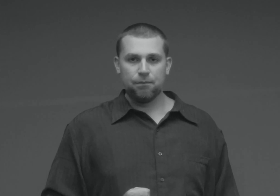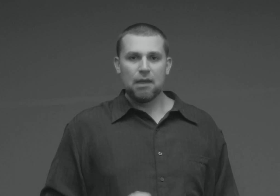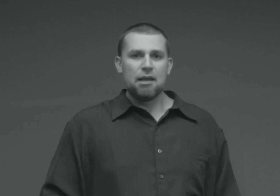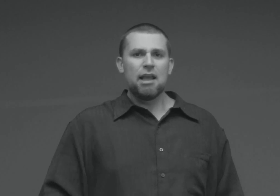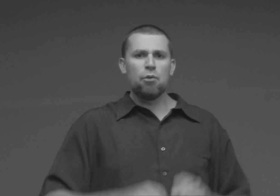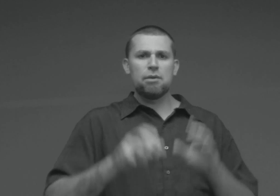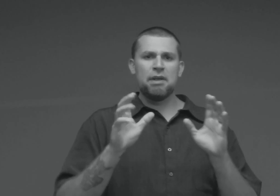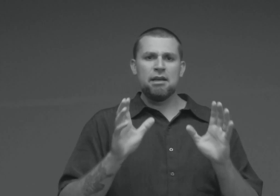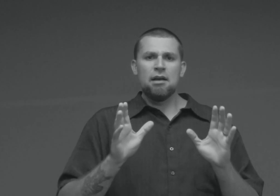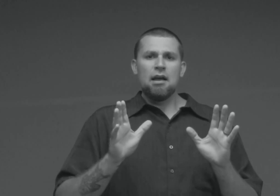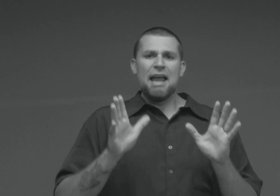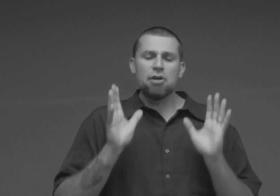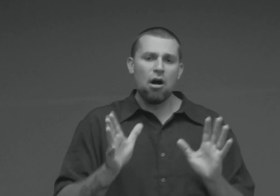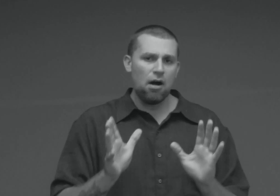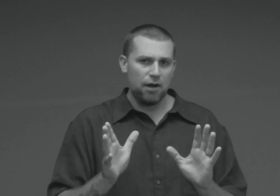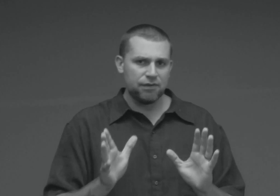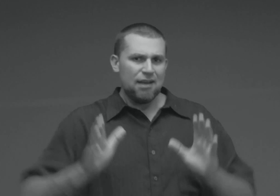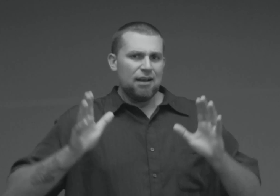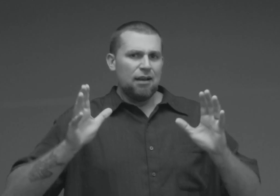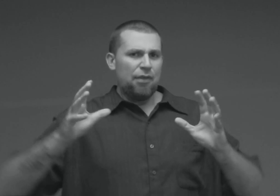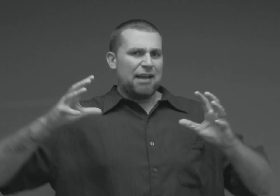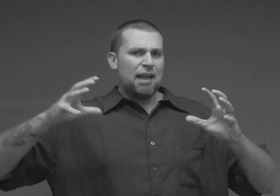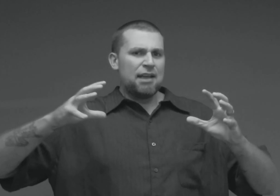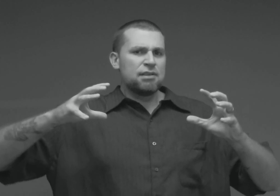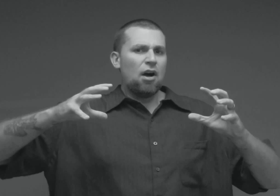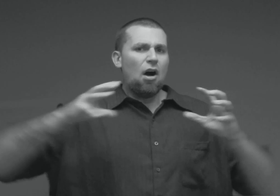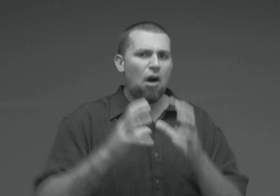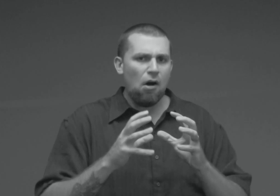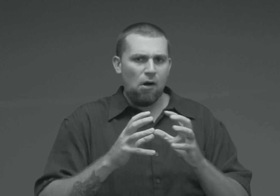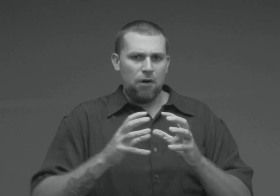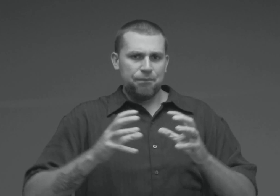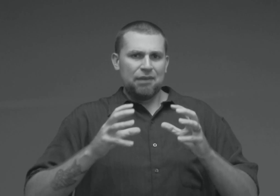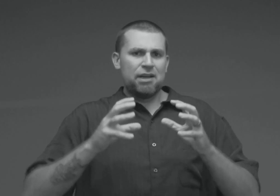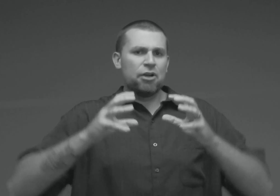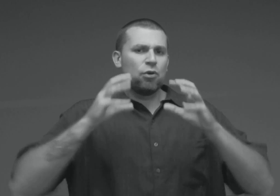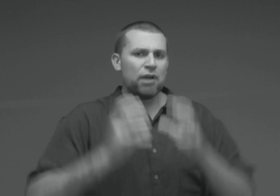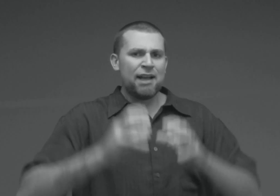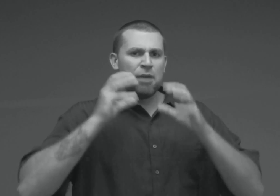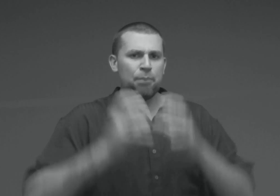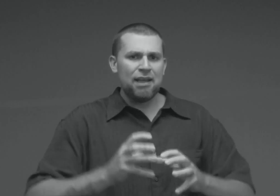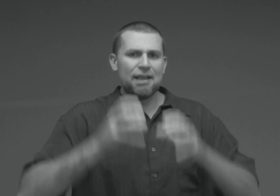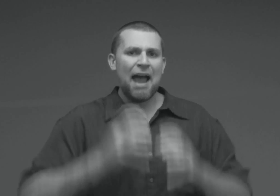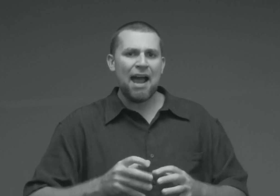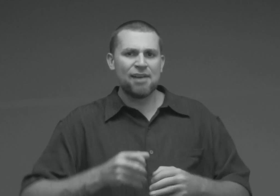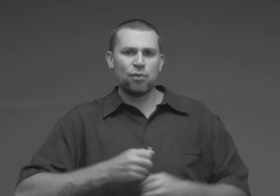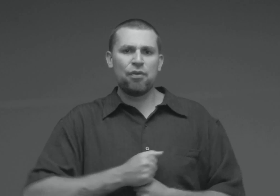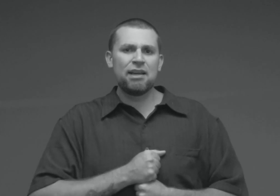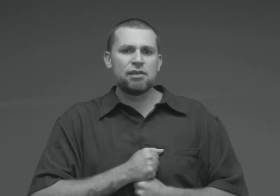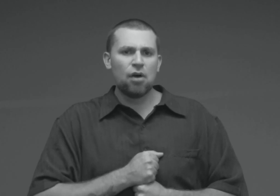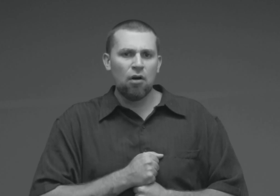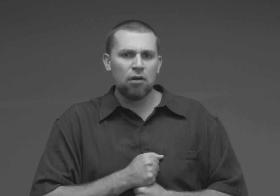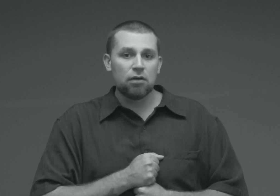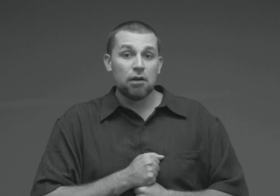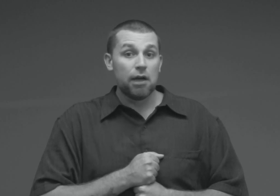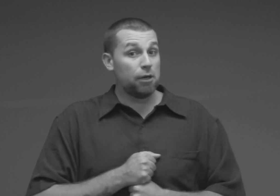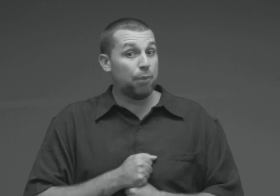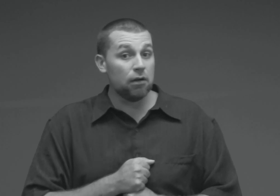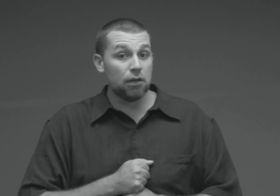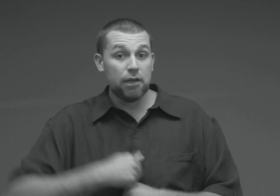It would be a cause that takes all that a created being has within its heart and apparently